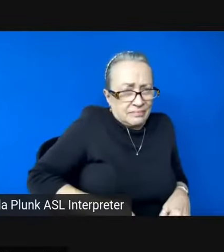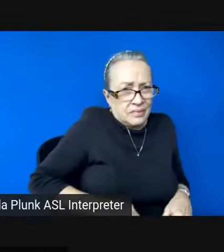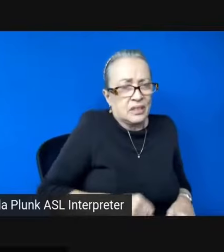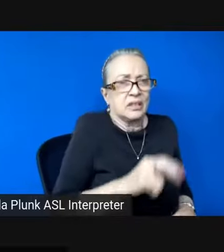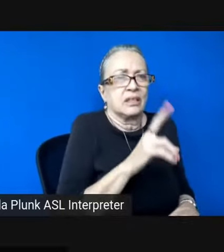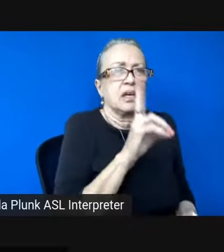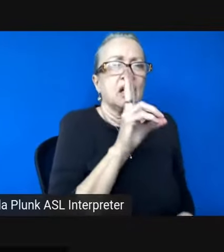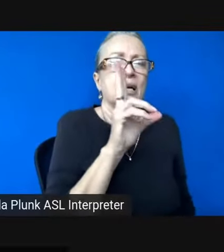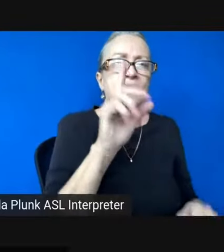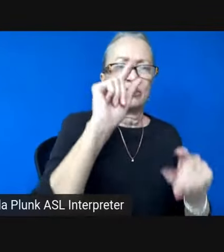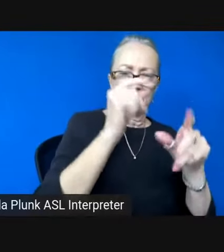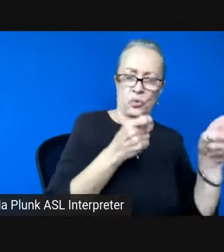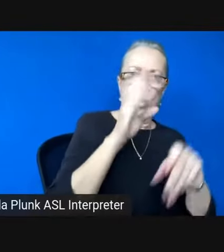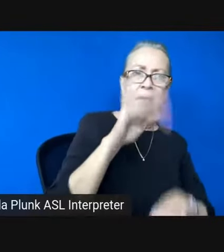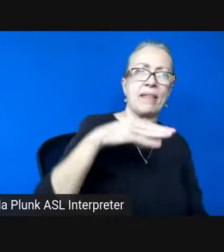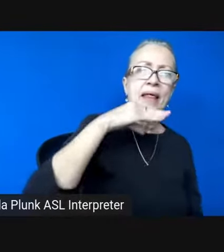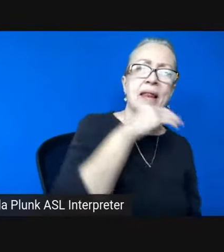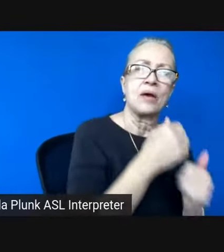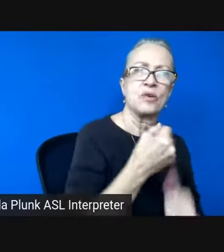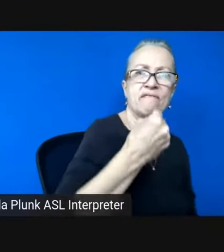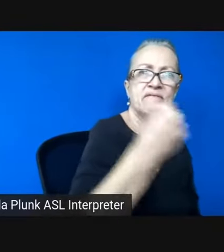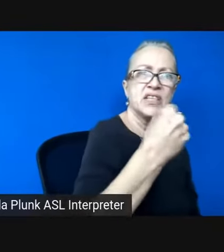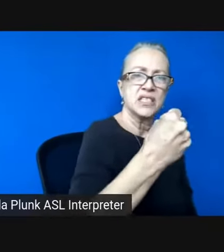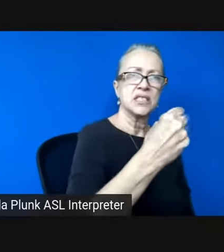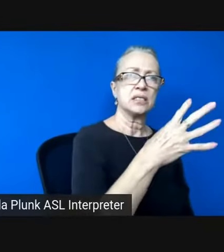and flames we cleave